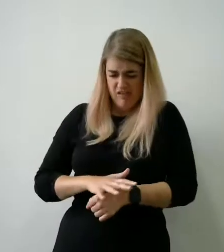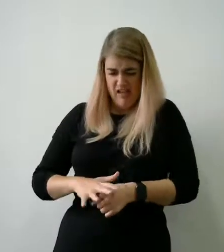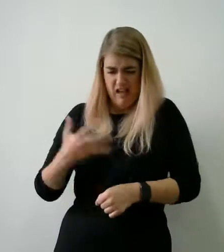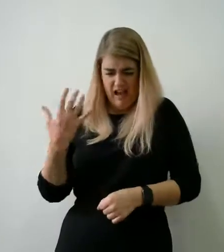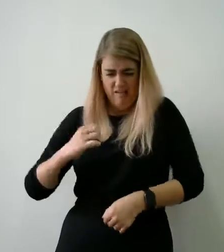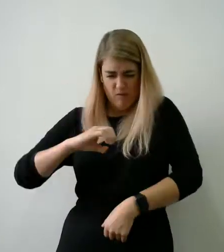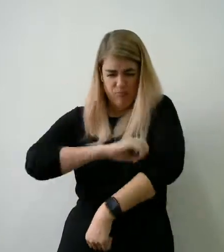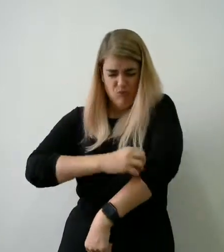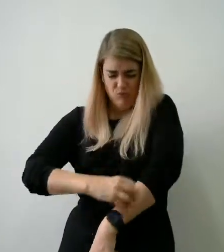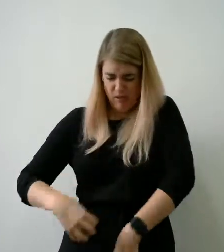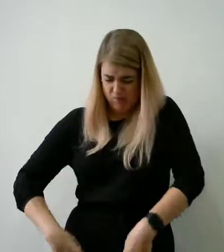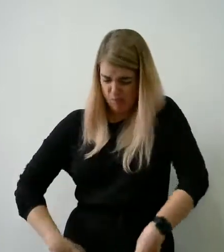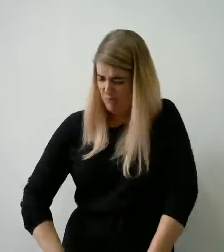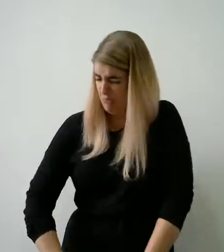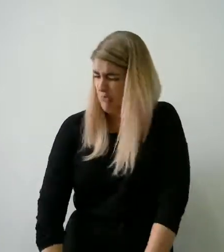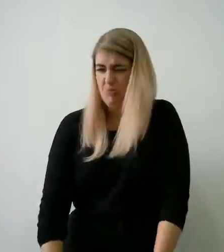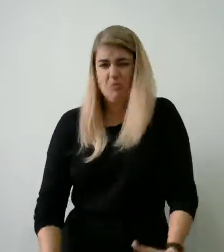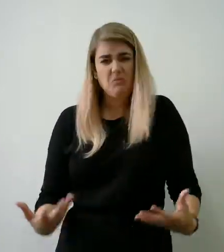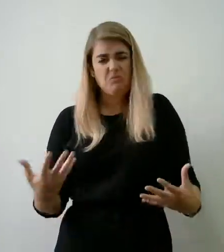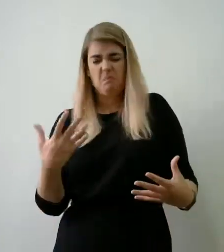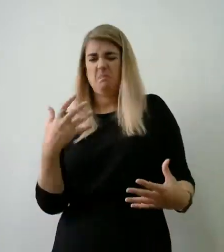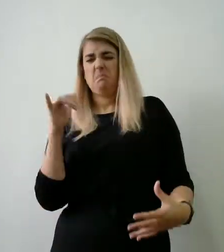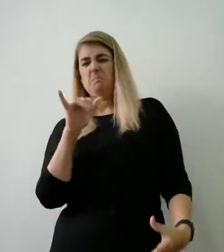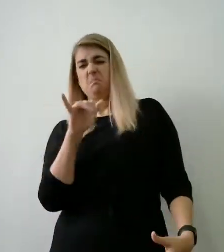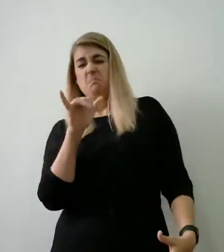4. Bite marks or cigarette burns